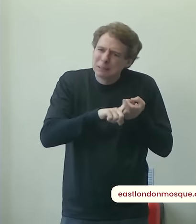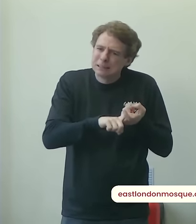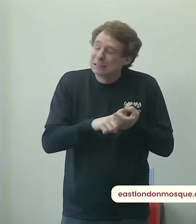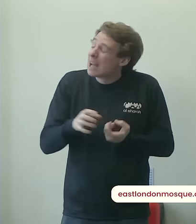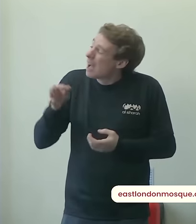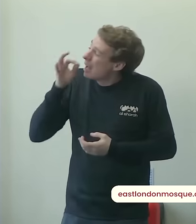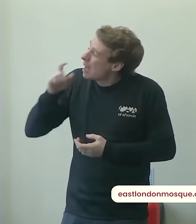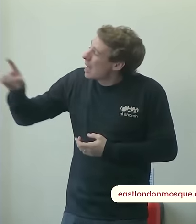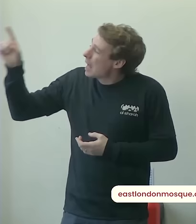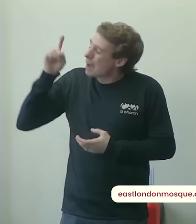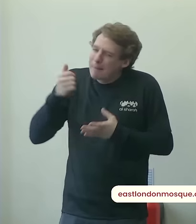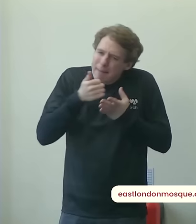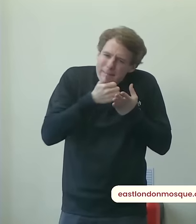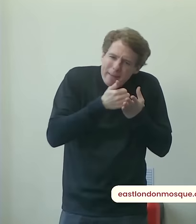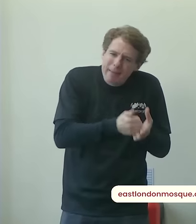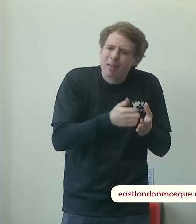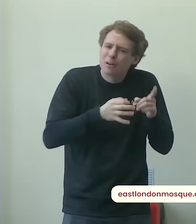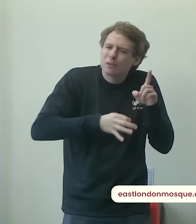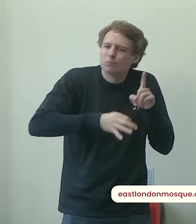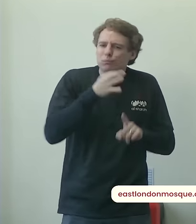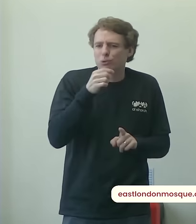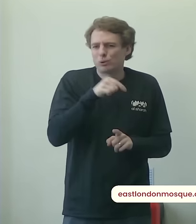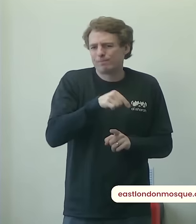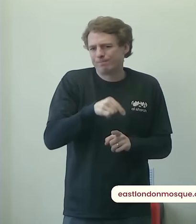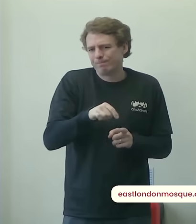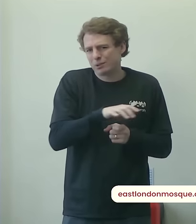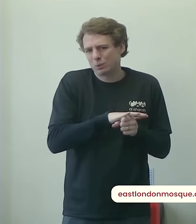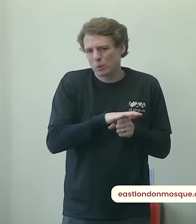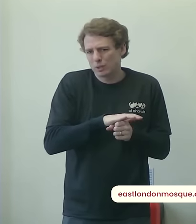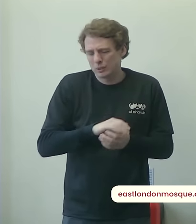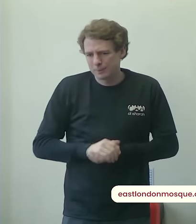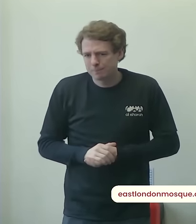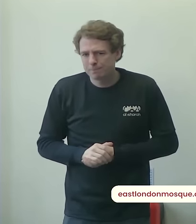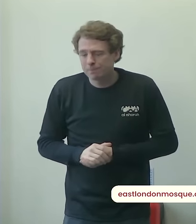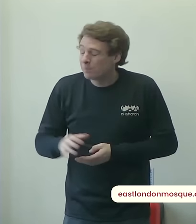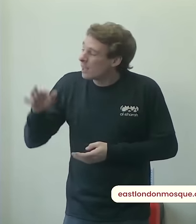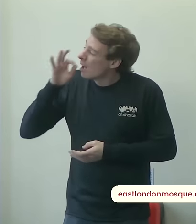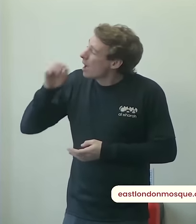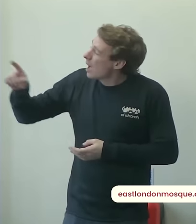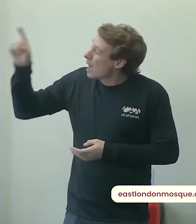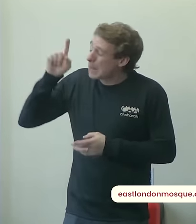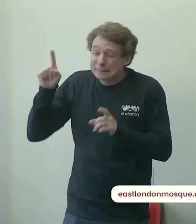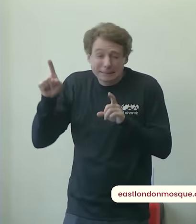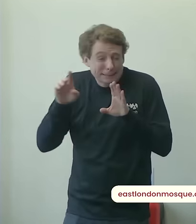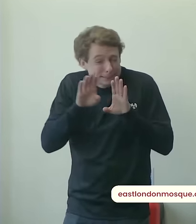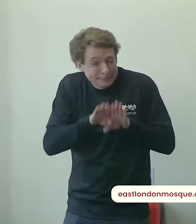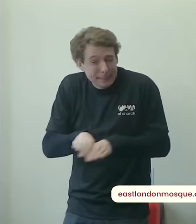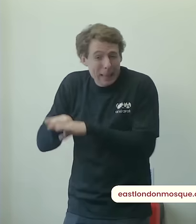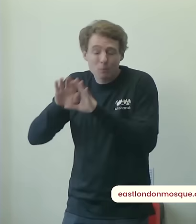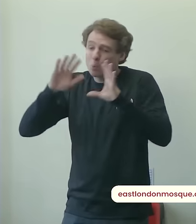condition we ask allah to grant the same to all those who are struggling and suffering across the globe no matter who